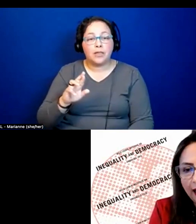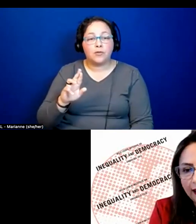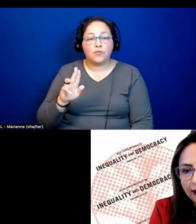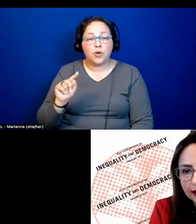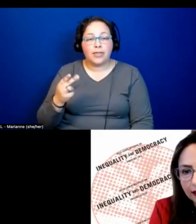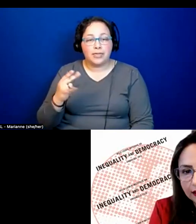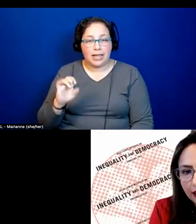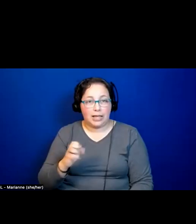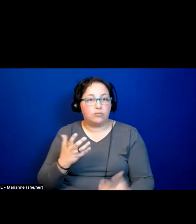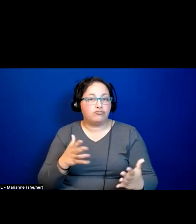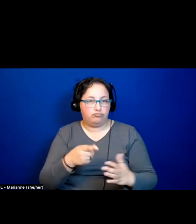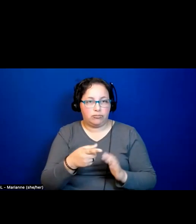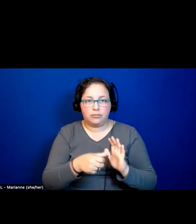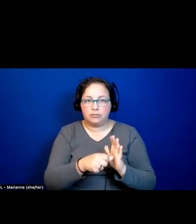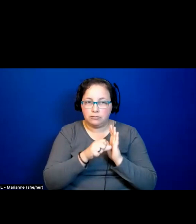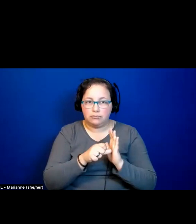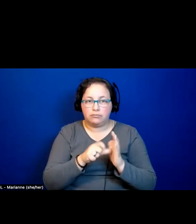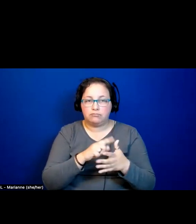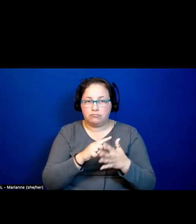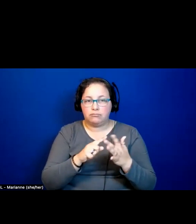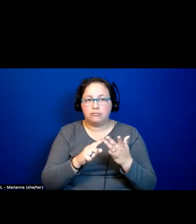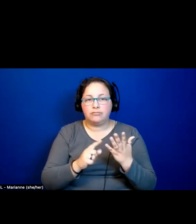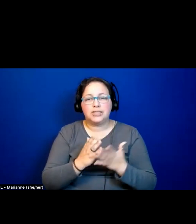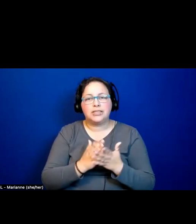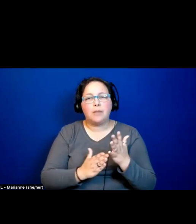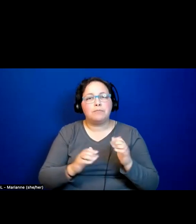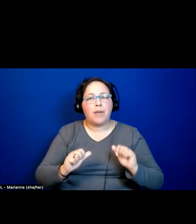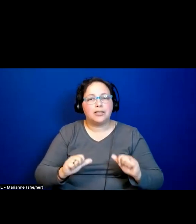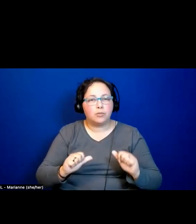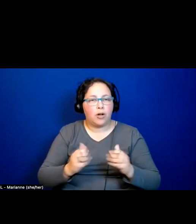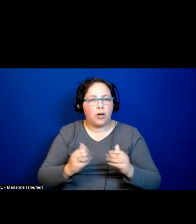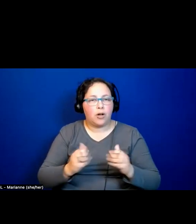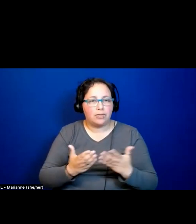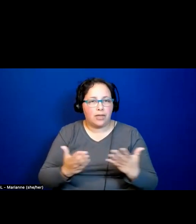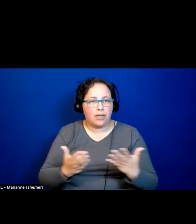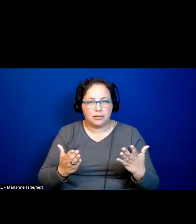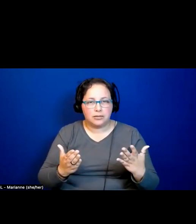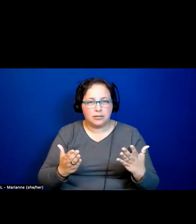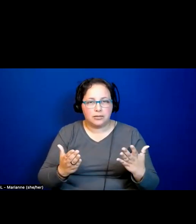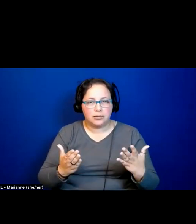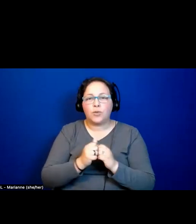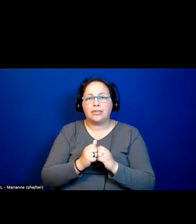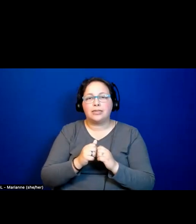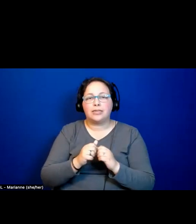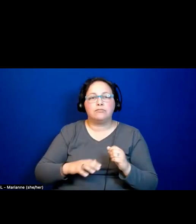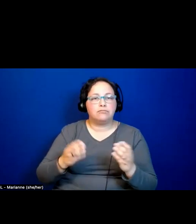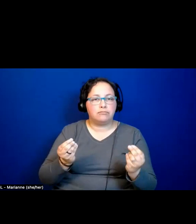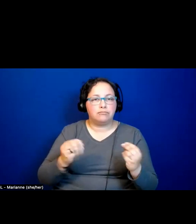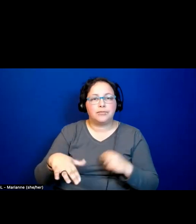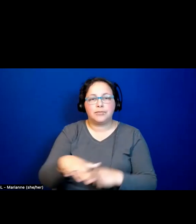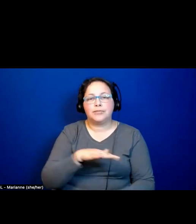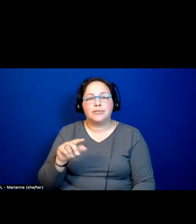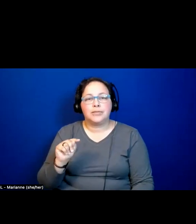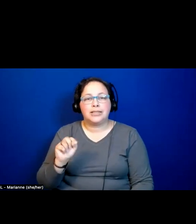highlighted some of the possibilities and tensions around the territorialization